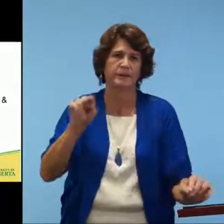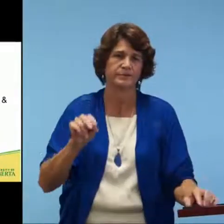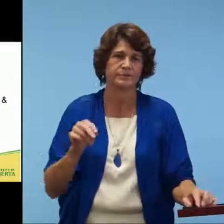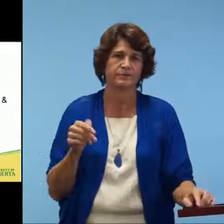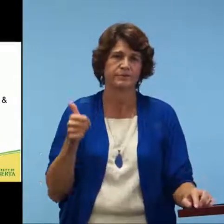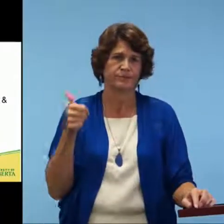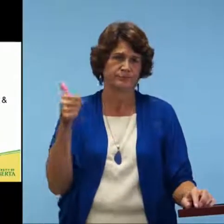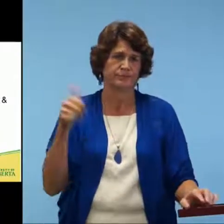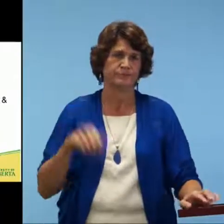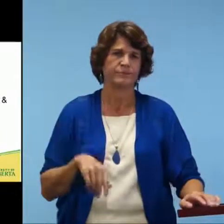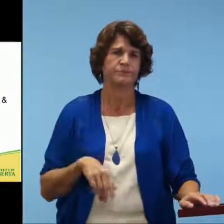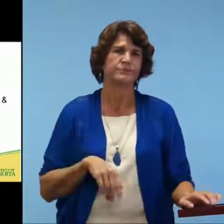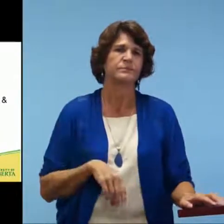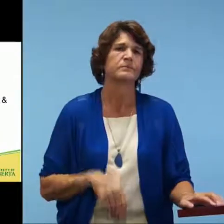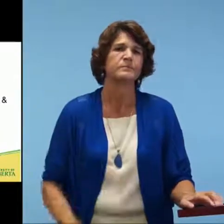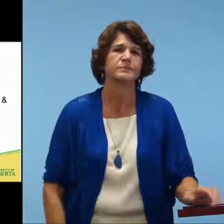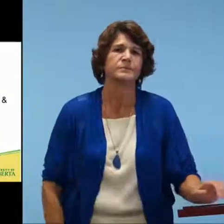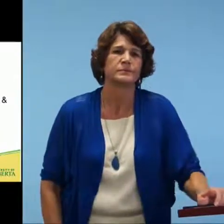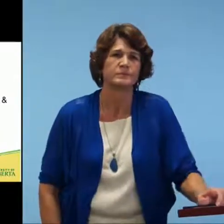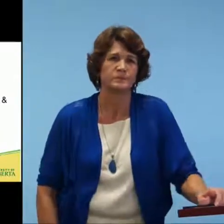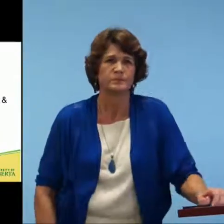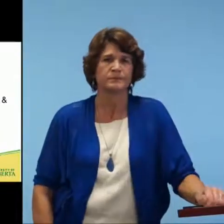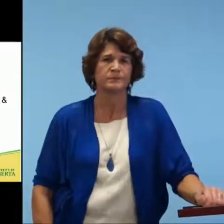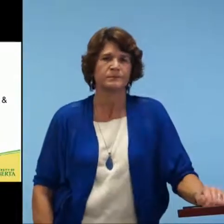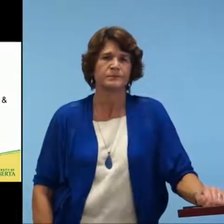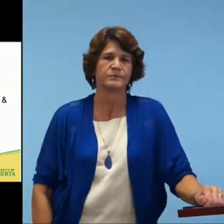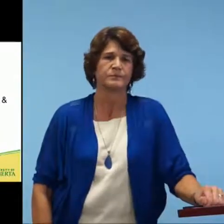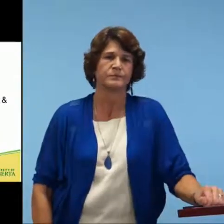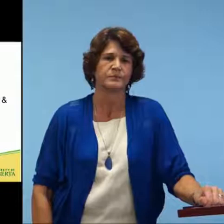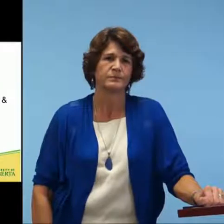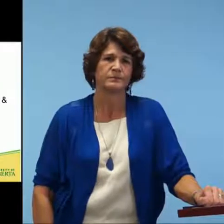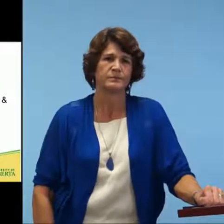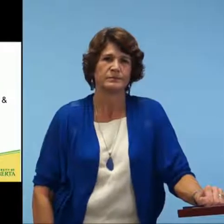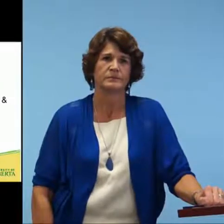question that I can answer. Lynn McQuarrie might be the best person to pose that question to.